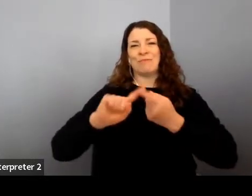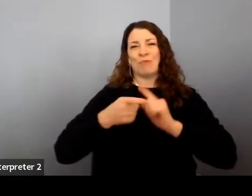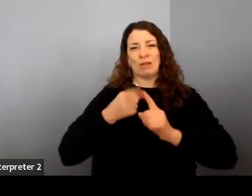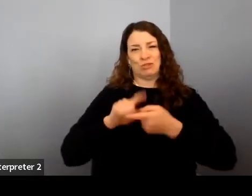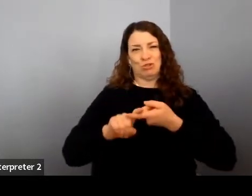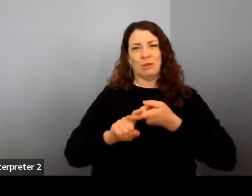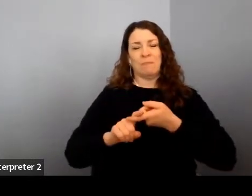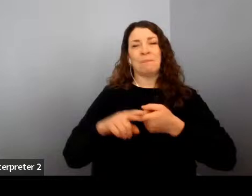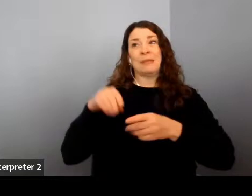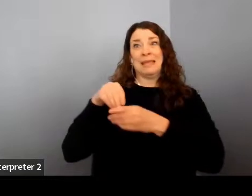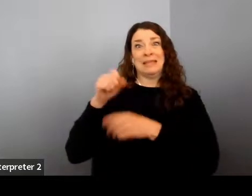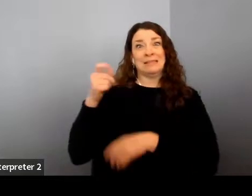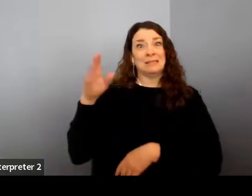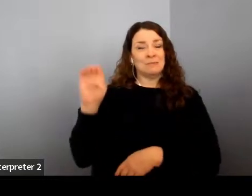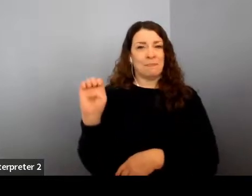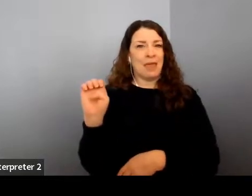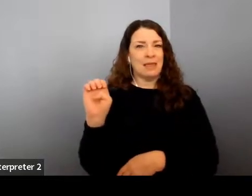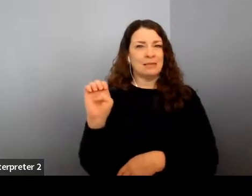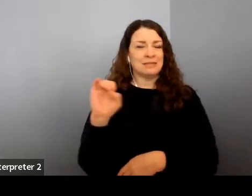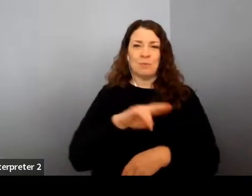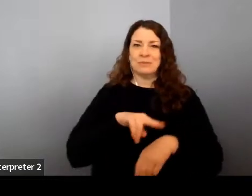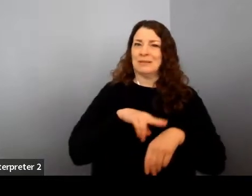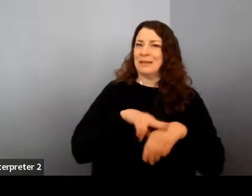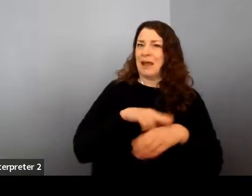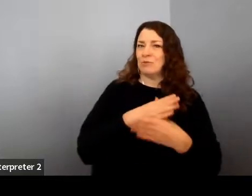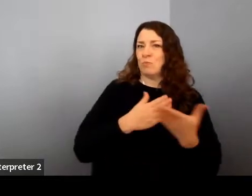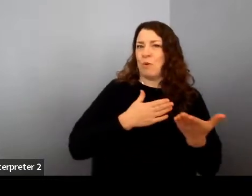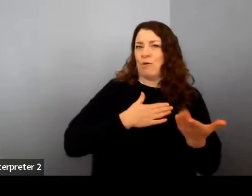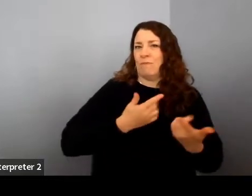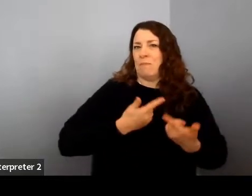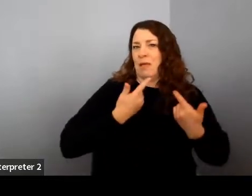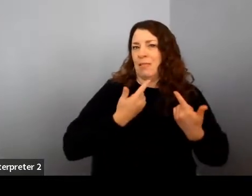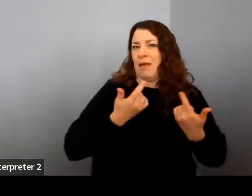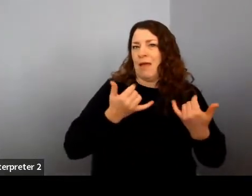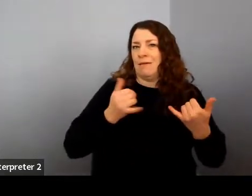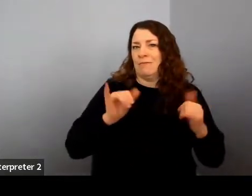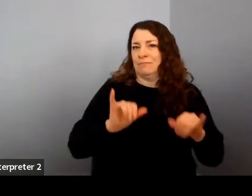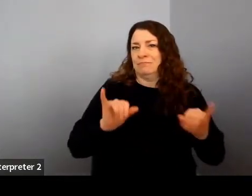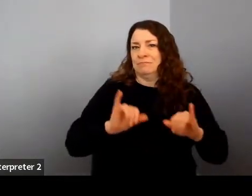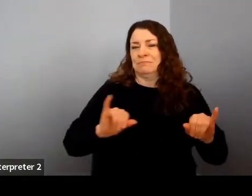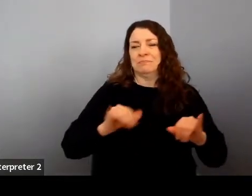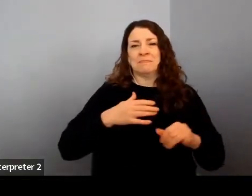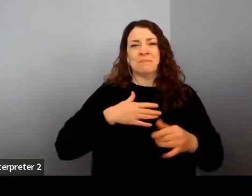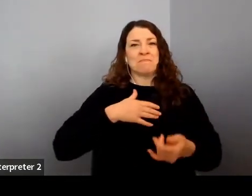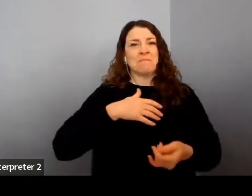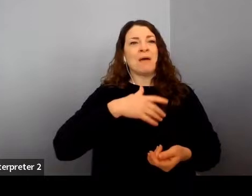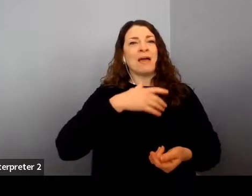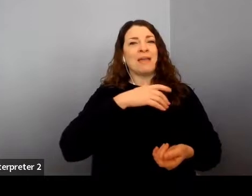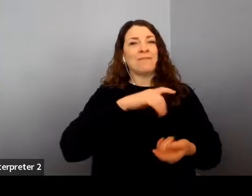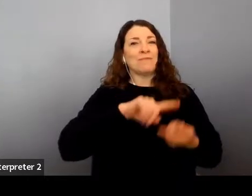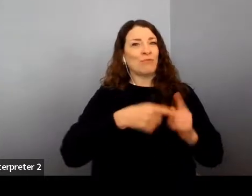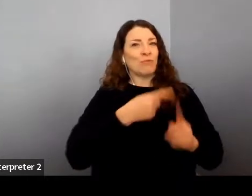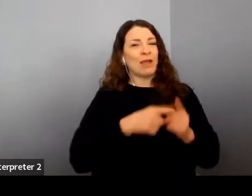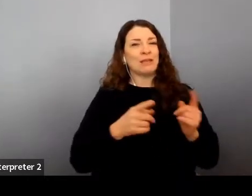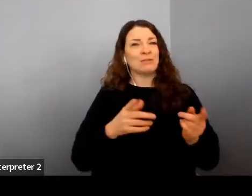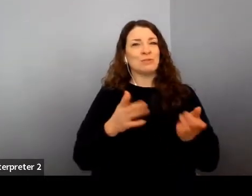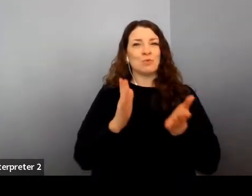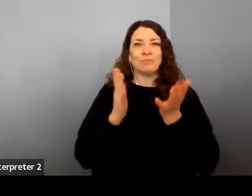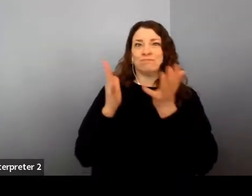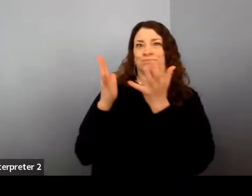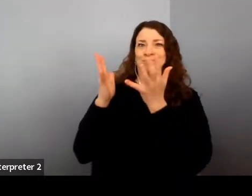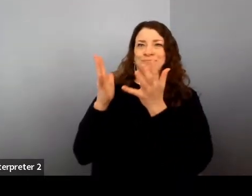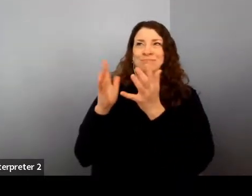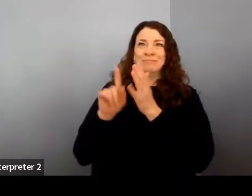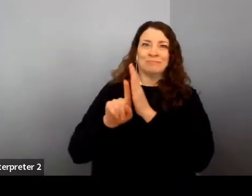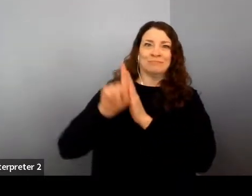just a natural part of my life. My girlfriends were all at Spaceport America cheering me on. And immediately when I got back, we exchanged